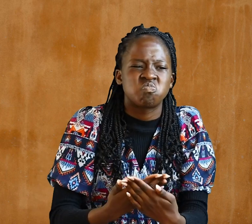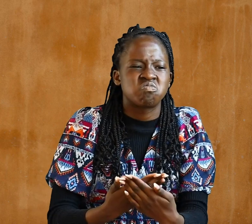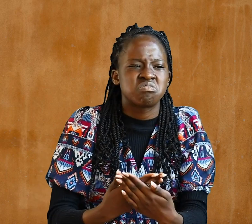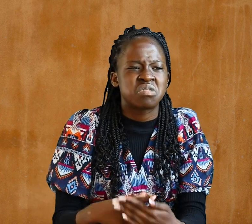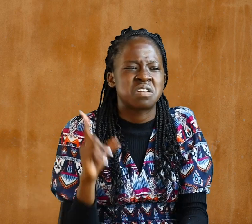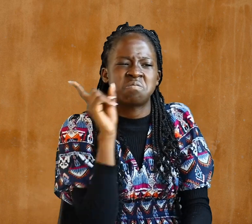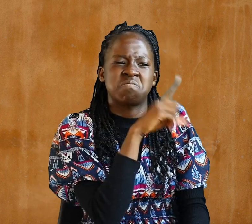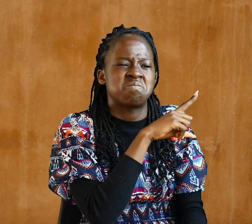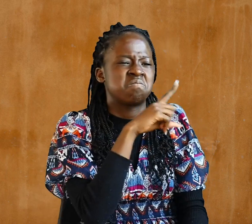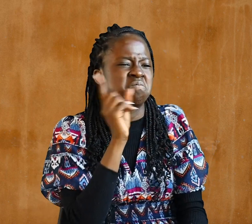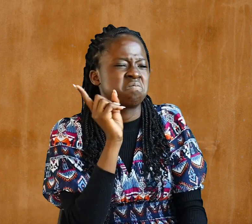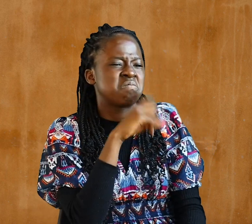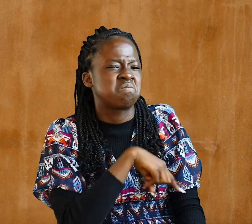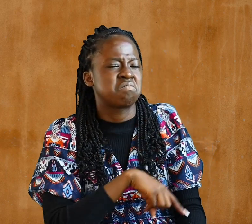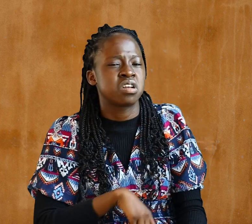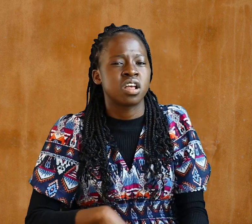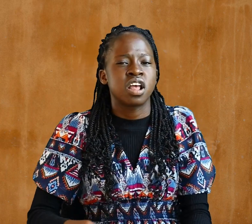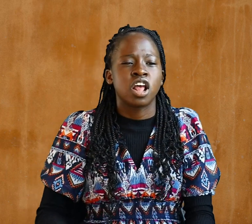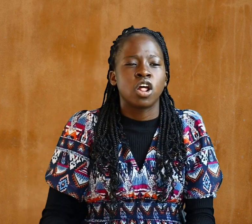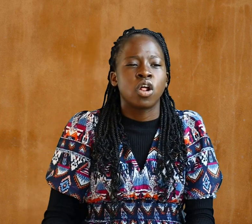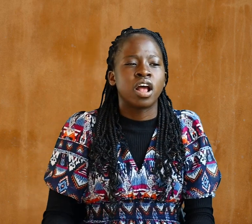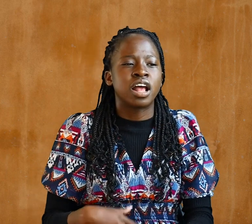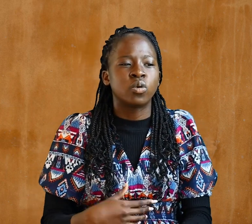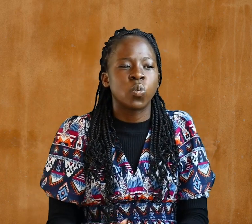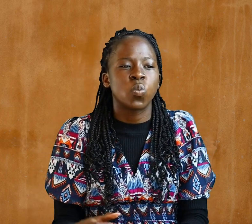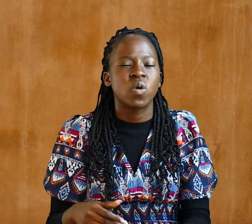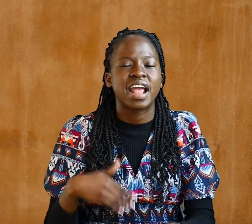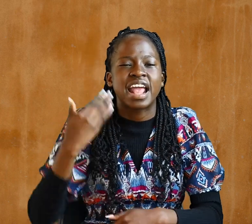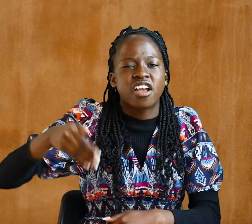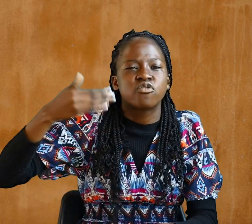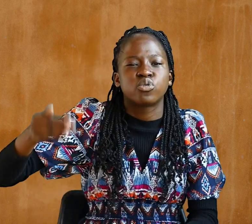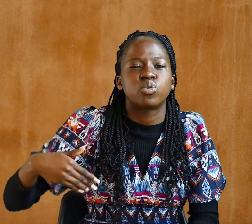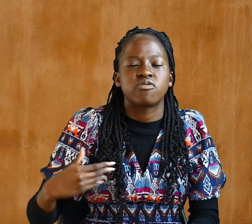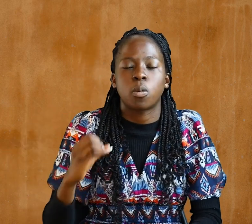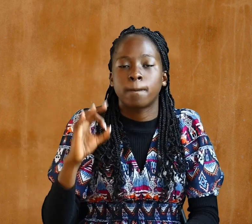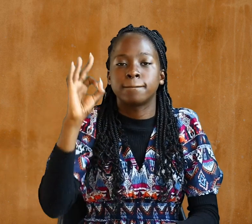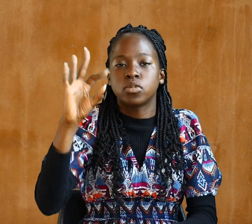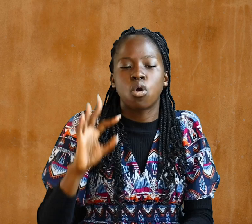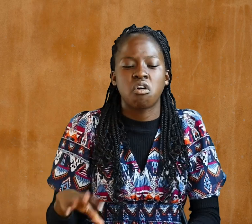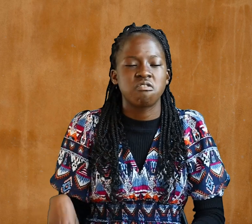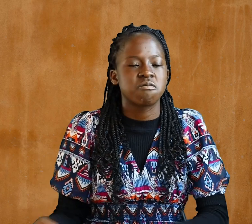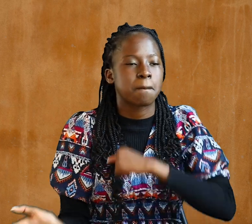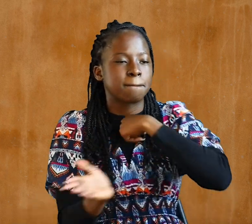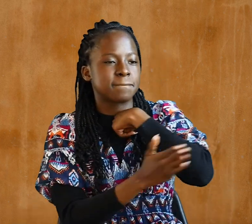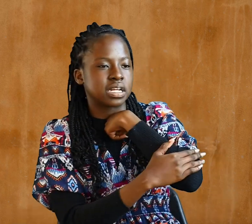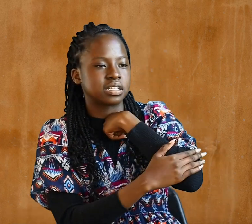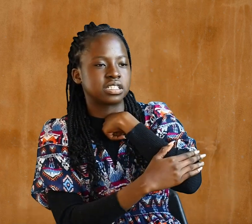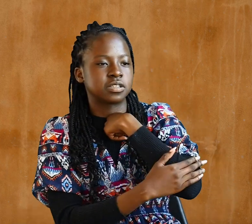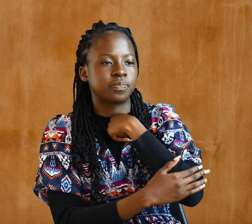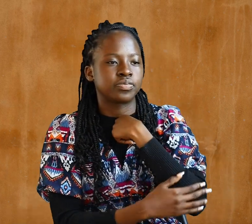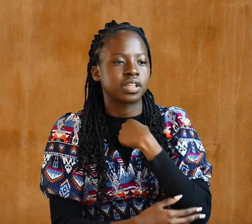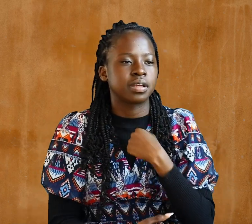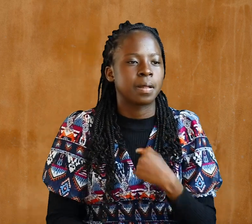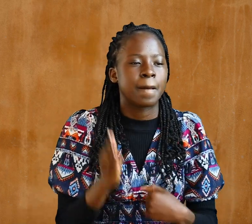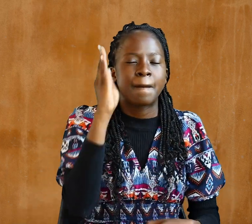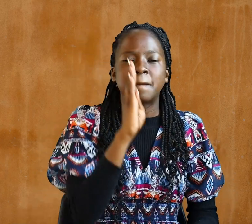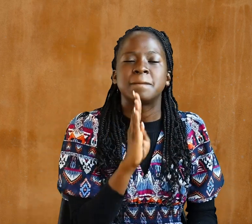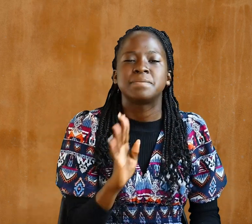and slander Along with every form of malice Be kind and